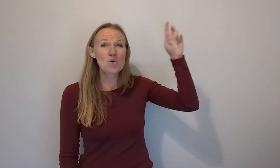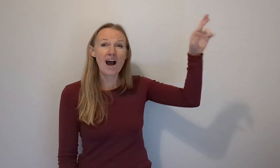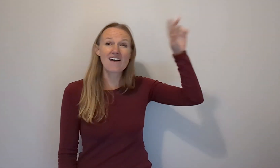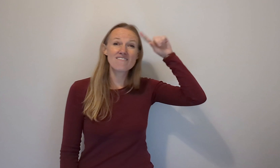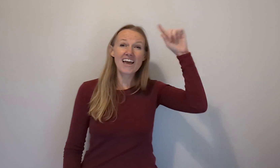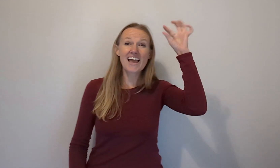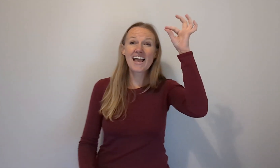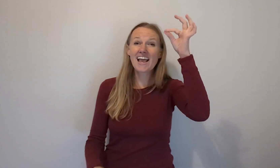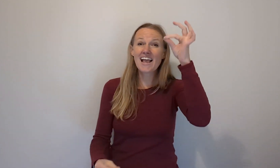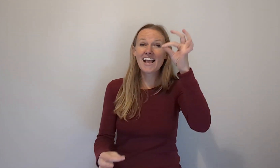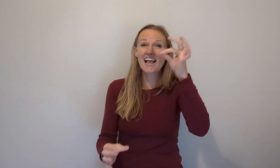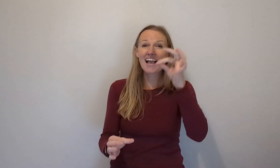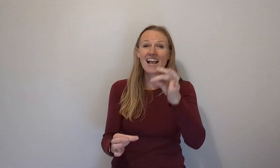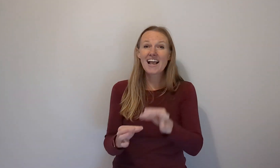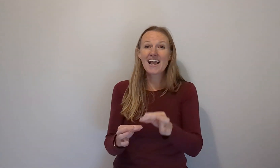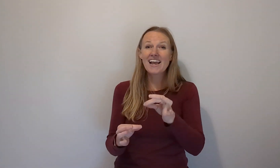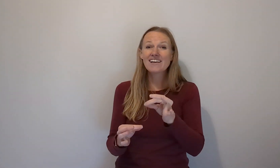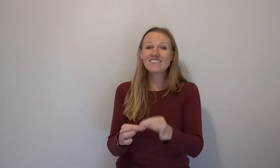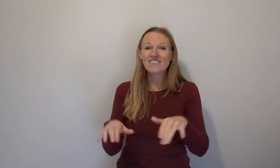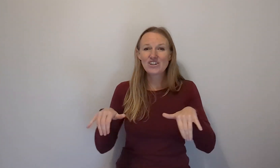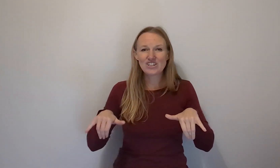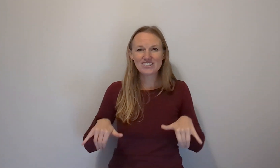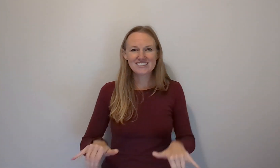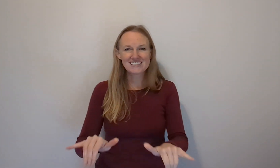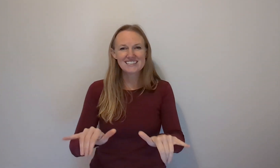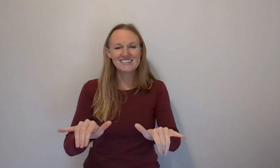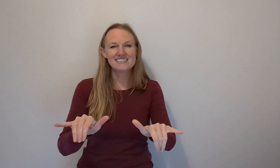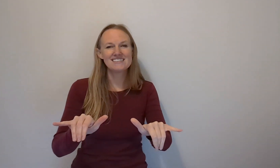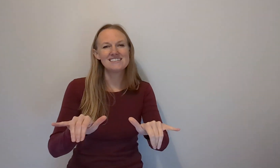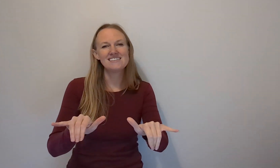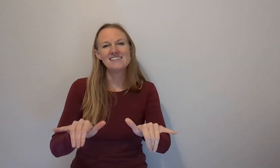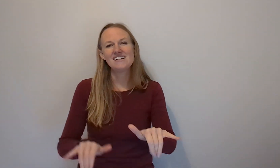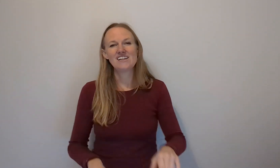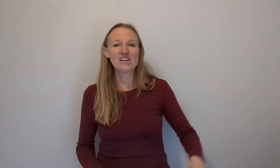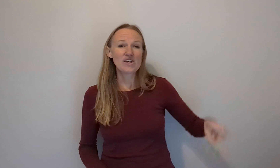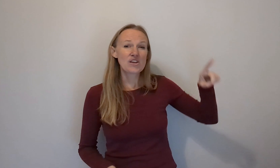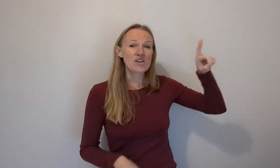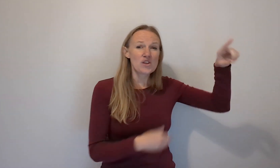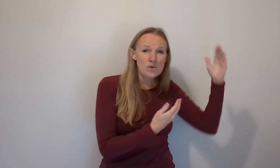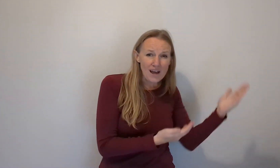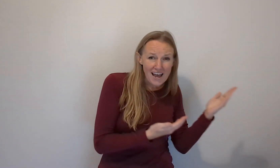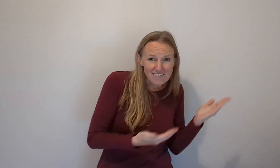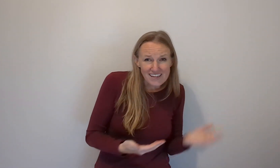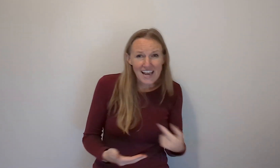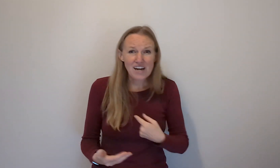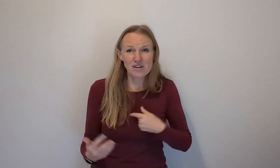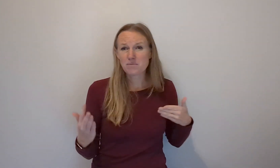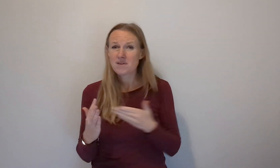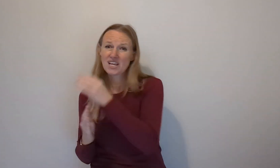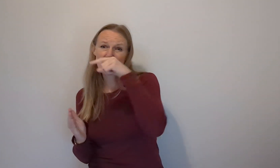you are faithful still You have carried me